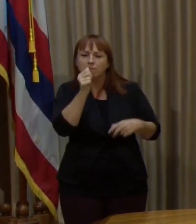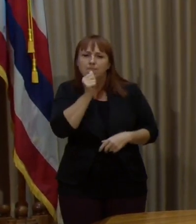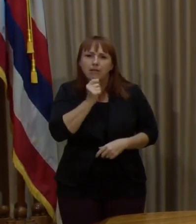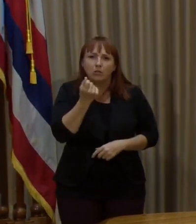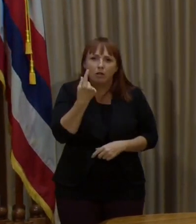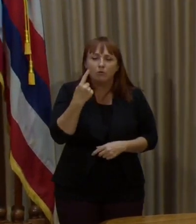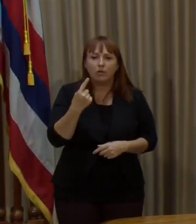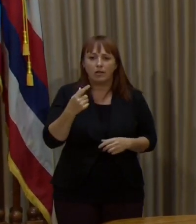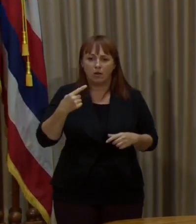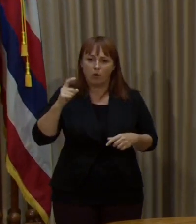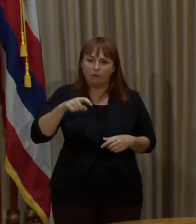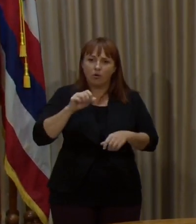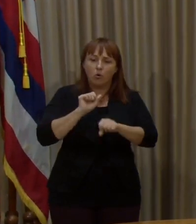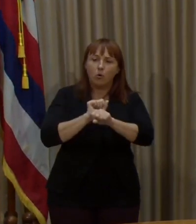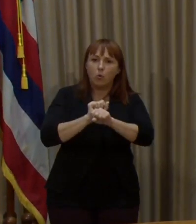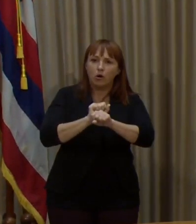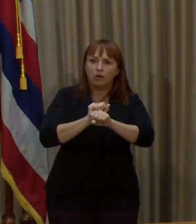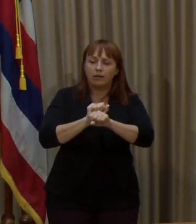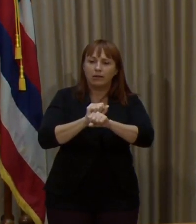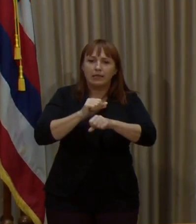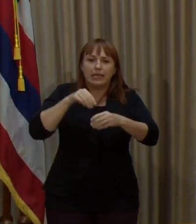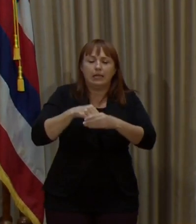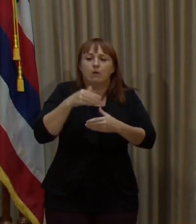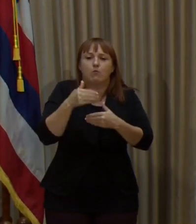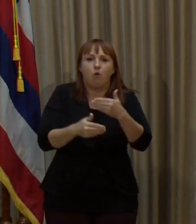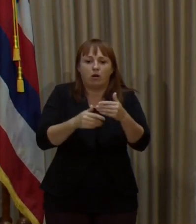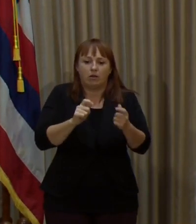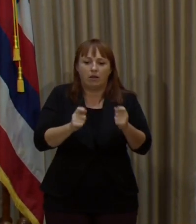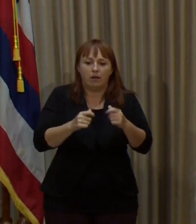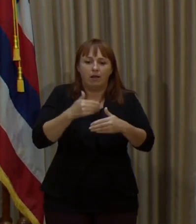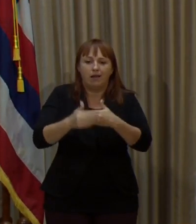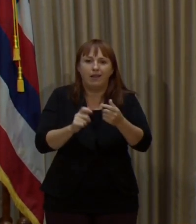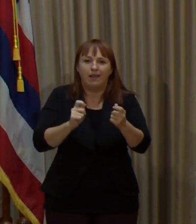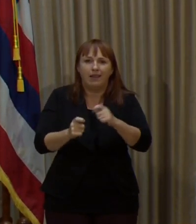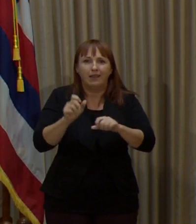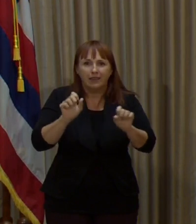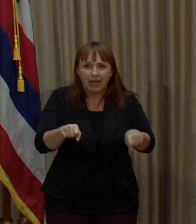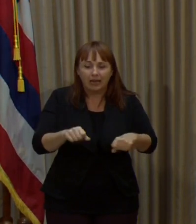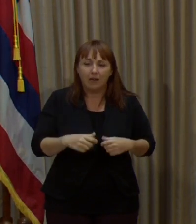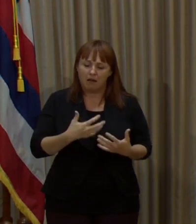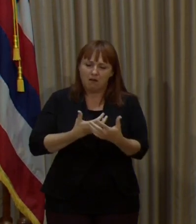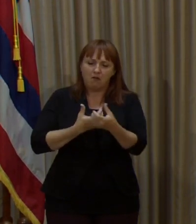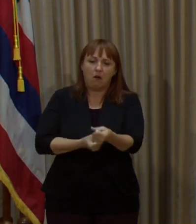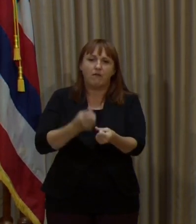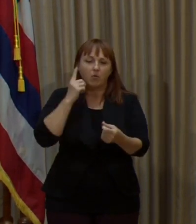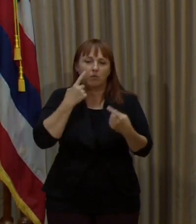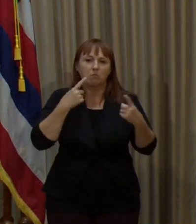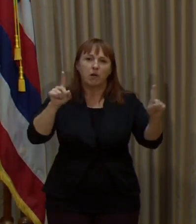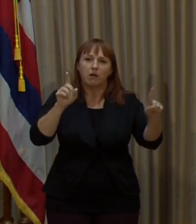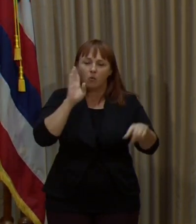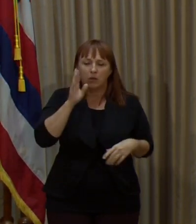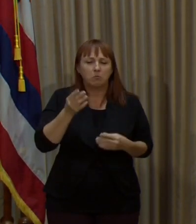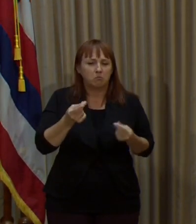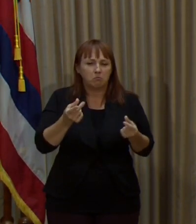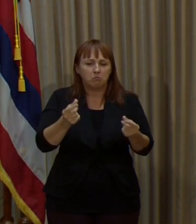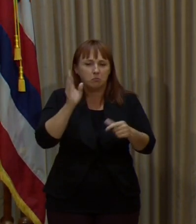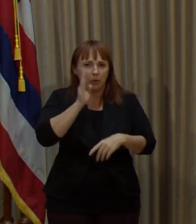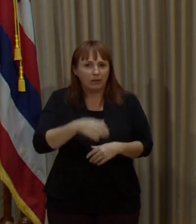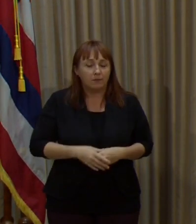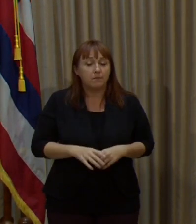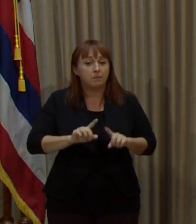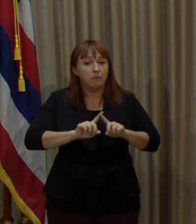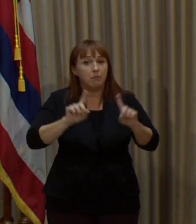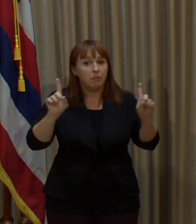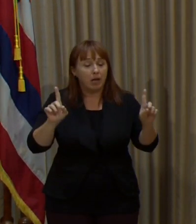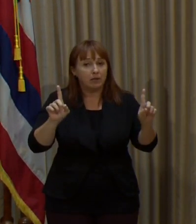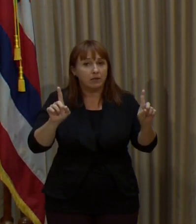understand we've got to work. It's a work in progress, and I'm kind of, I'm confident we'll get it down fairly quickly. However,